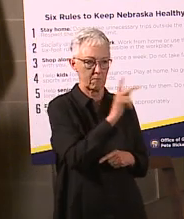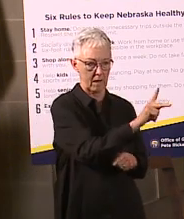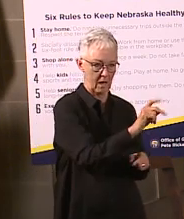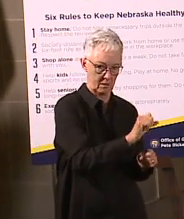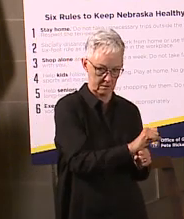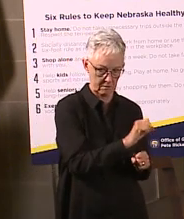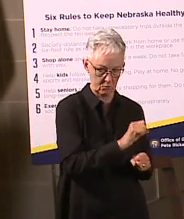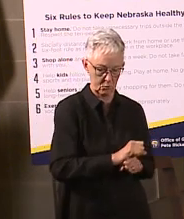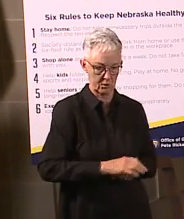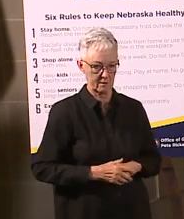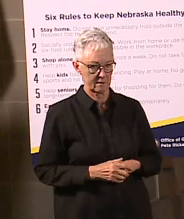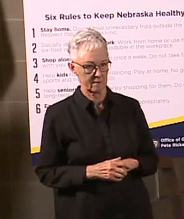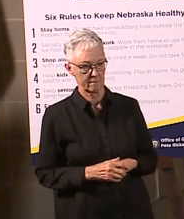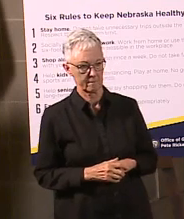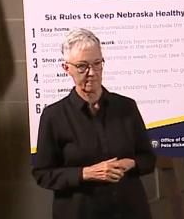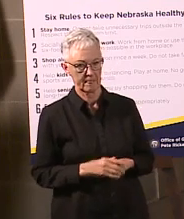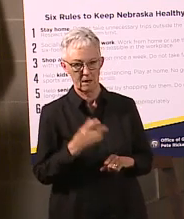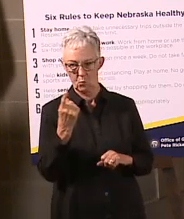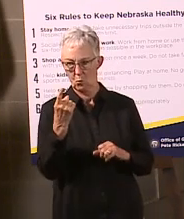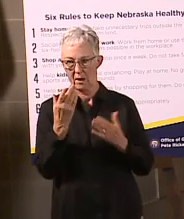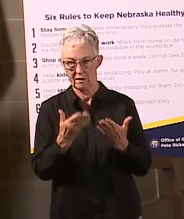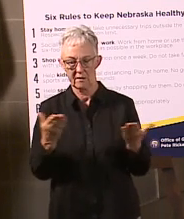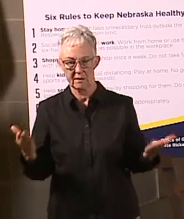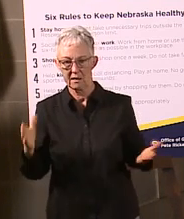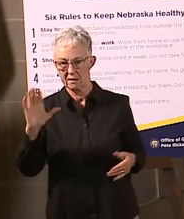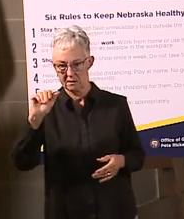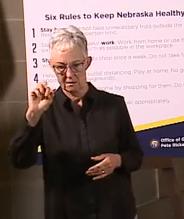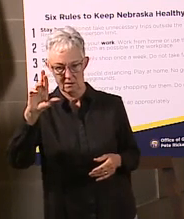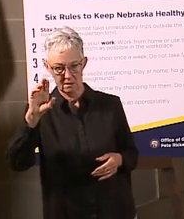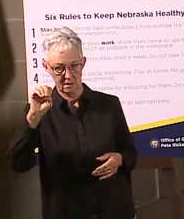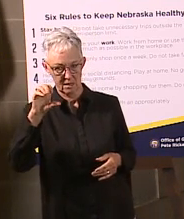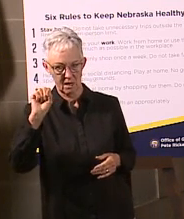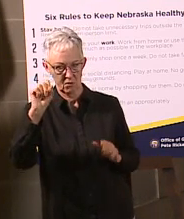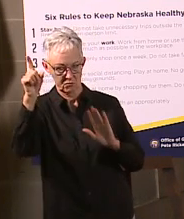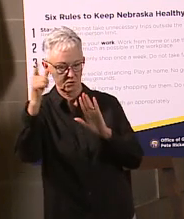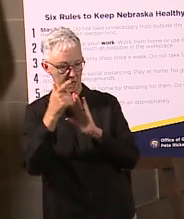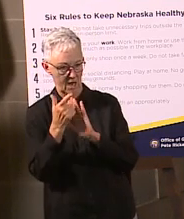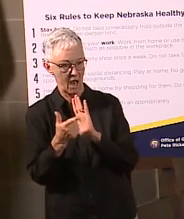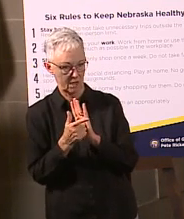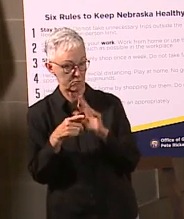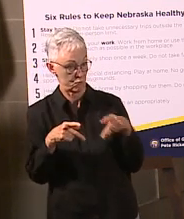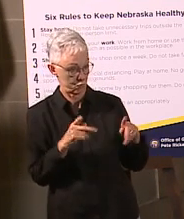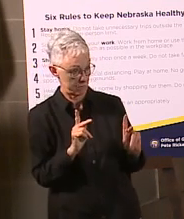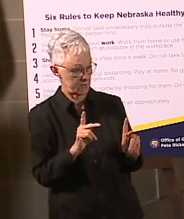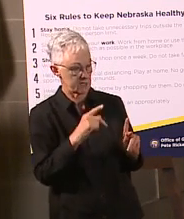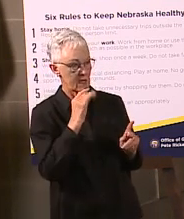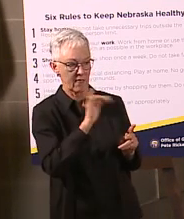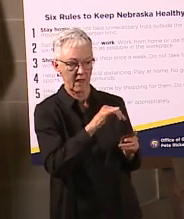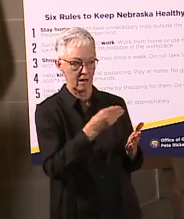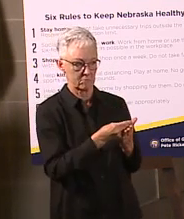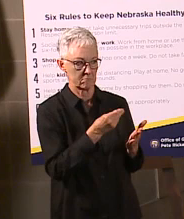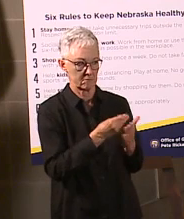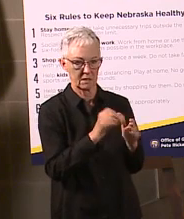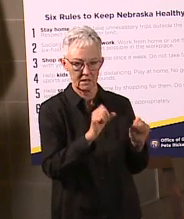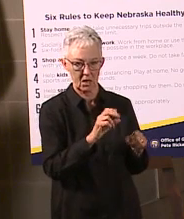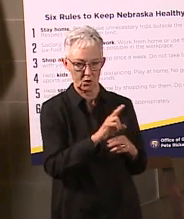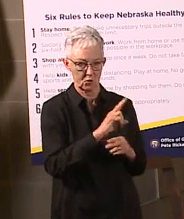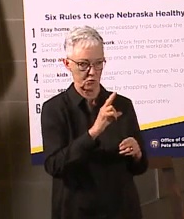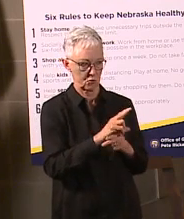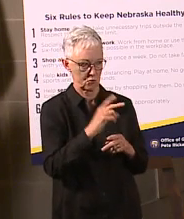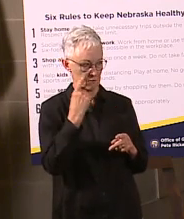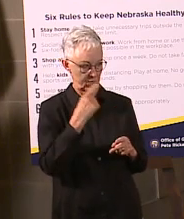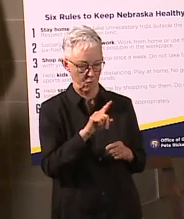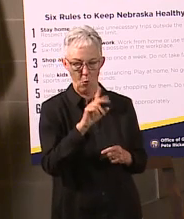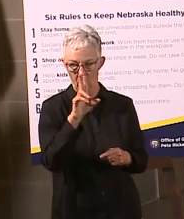that. However, one of the things the CARES Act does allow is for that CARES Act money to be able to go into the Unemployment